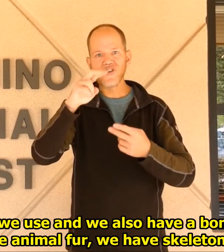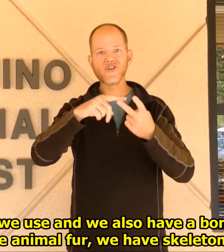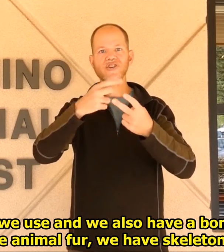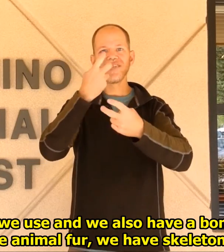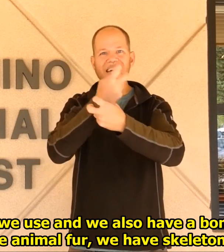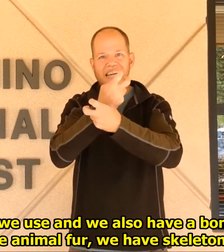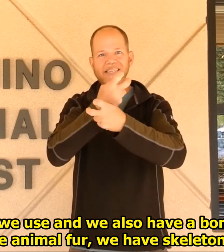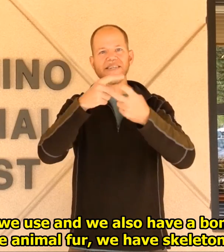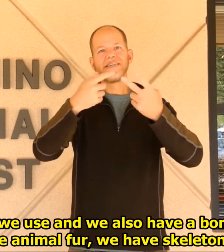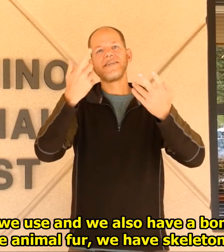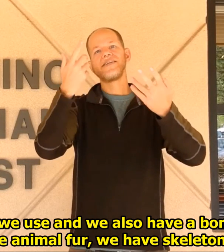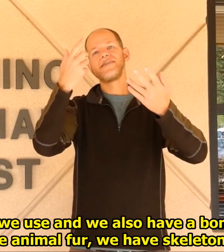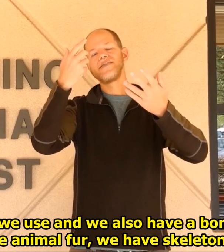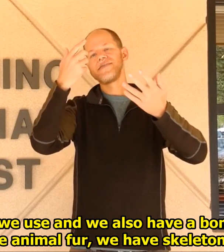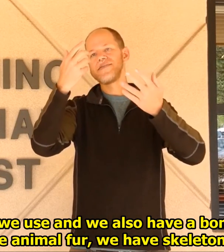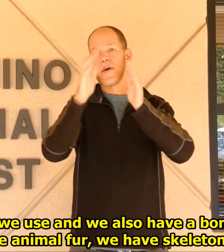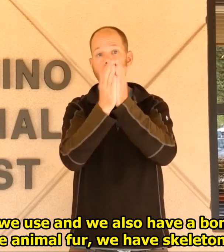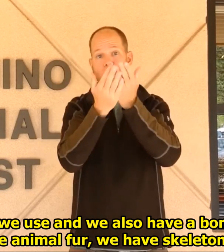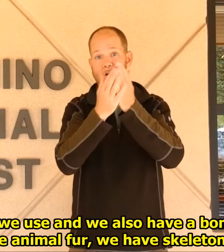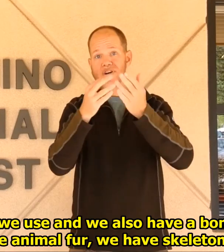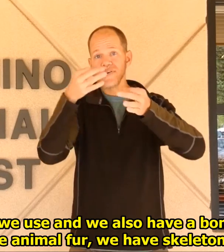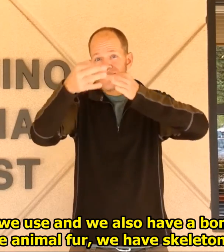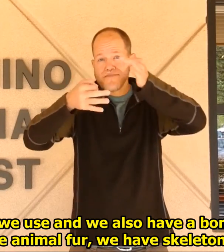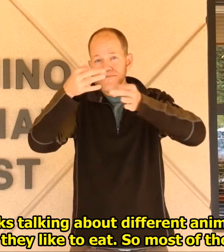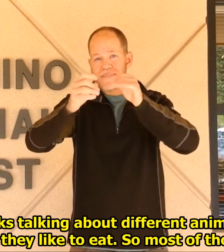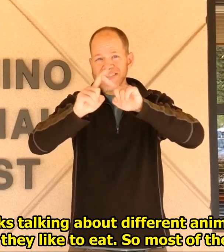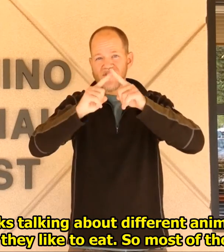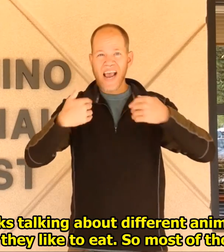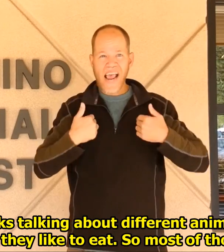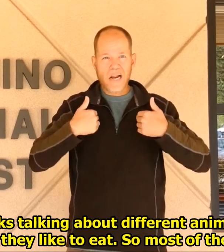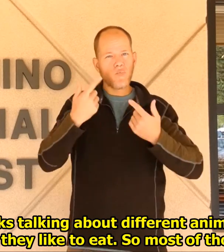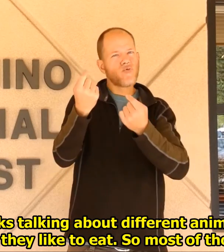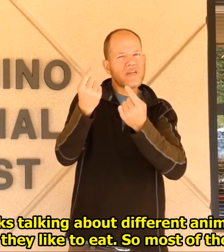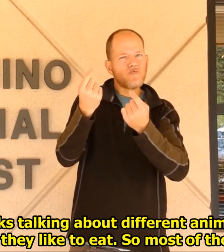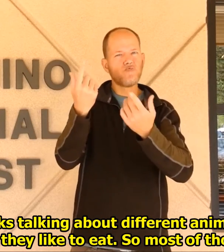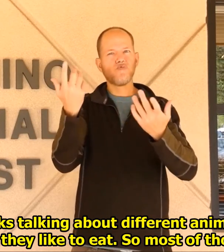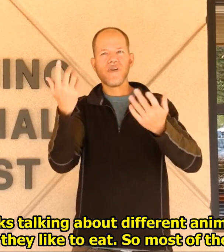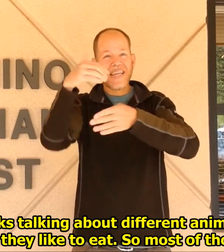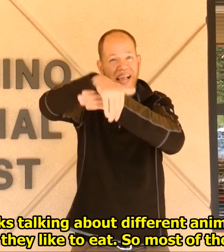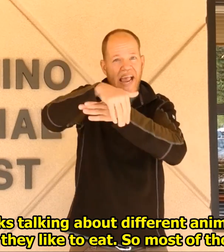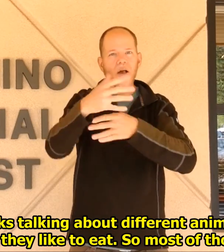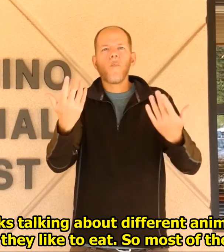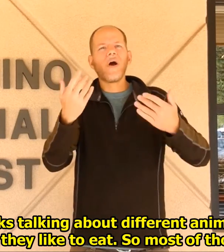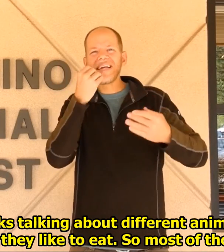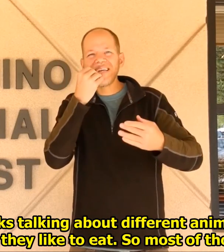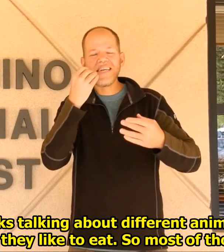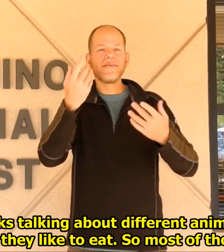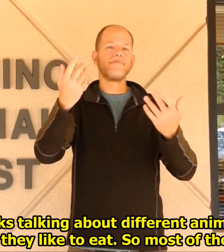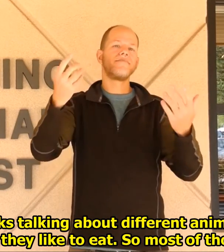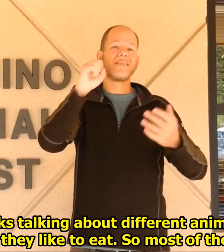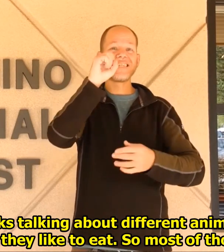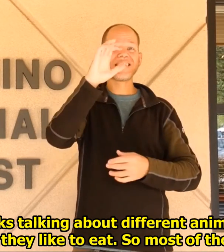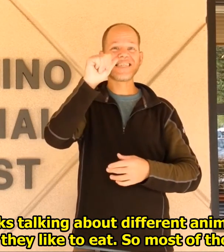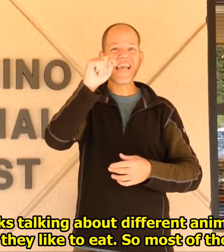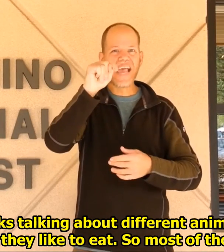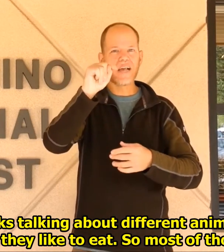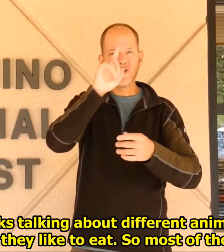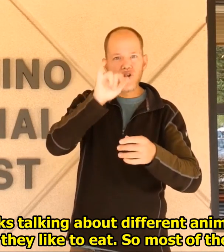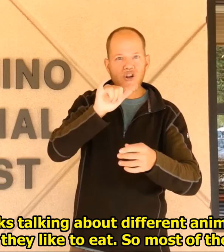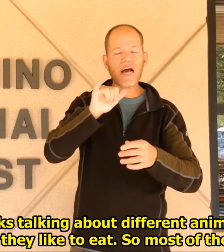that box we have animal fur, have skeletons, we have bones, we have books talking about different animals, what they do